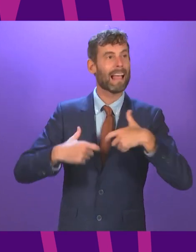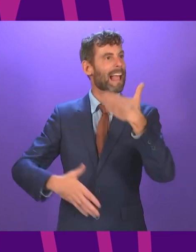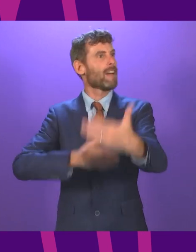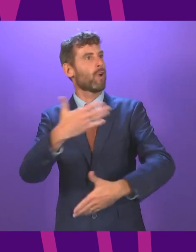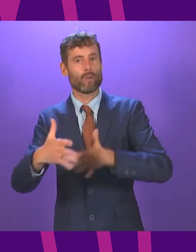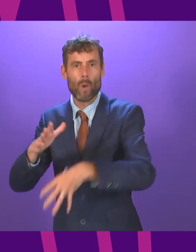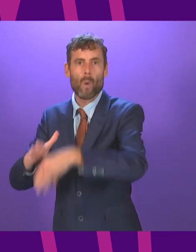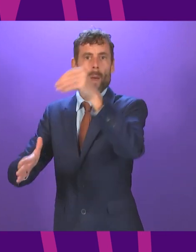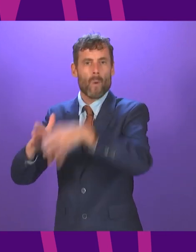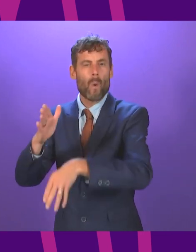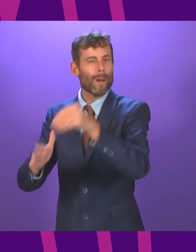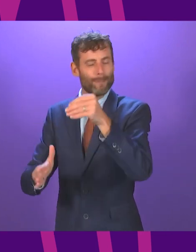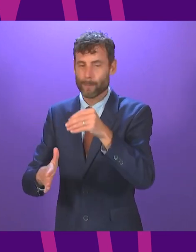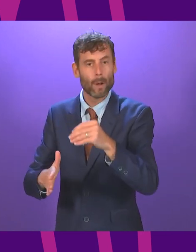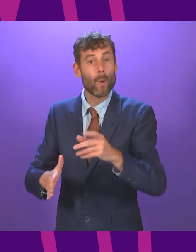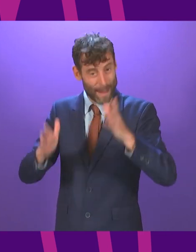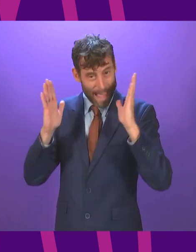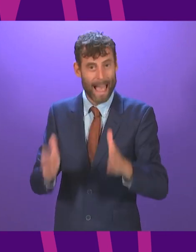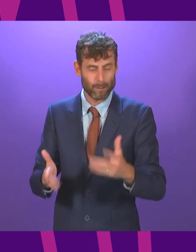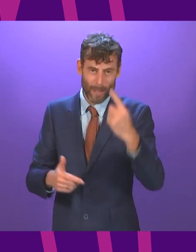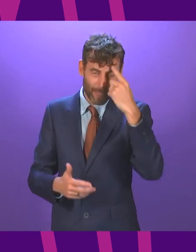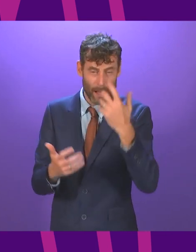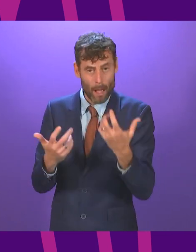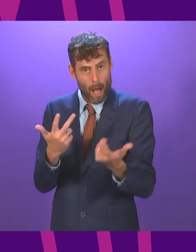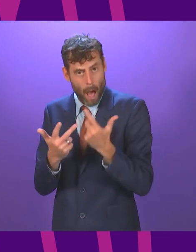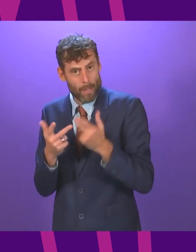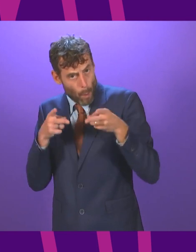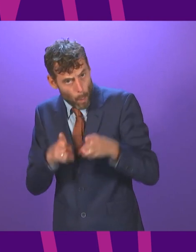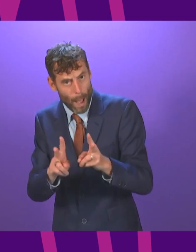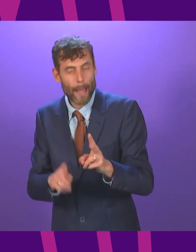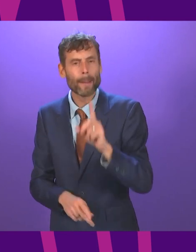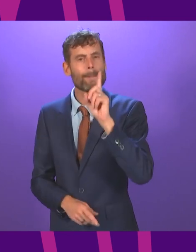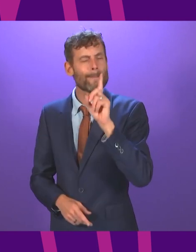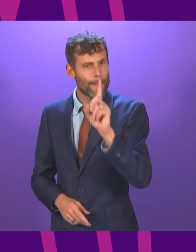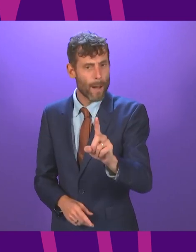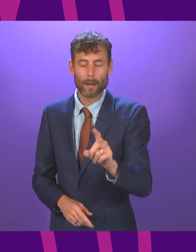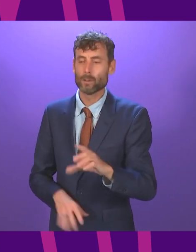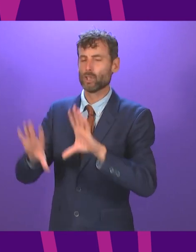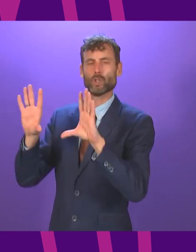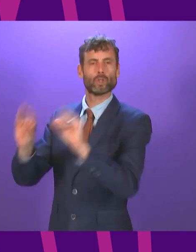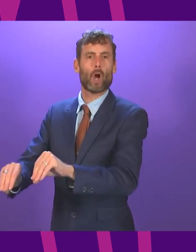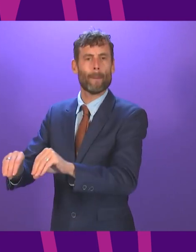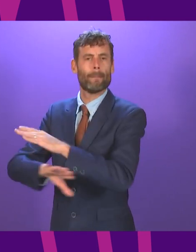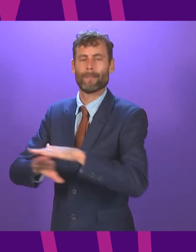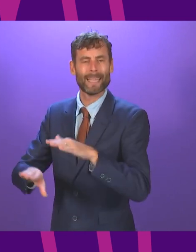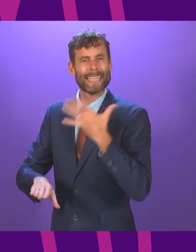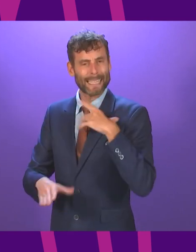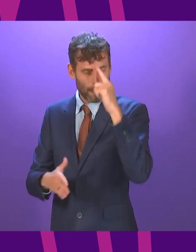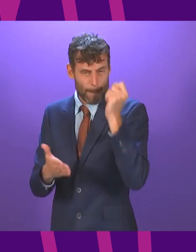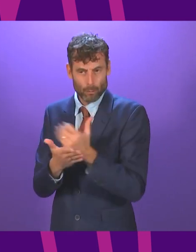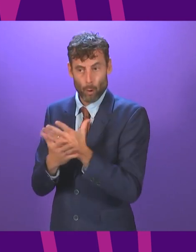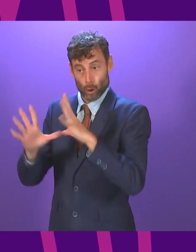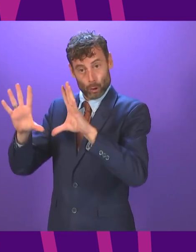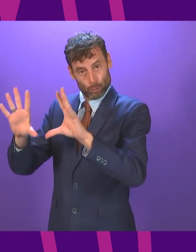unlimited extraction of fossil fuels. But we must support a fair and a just transition. I think the oil and gas sector